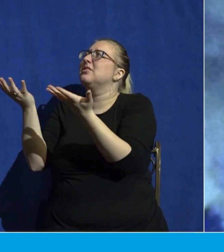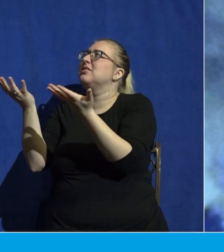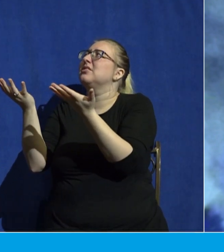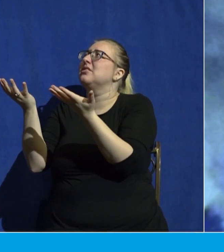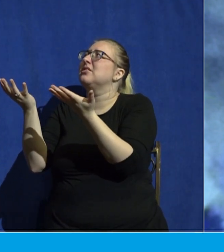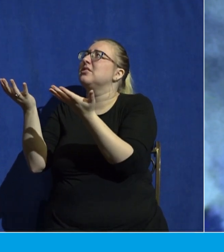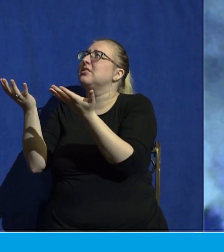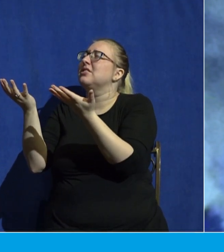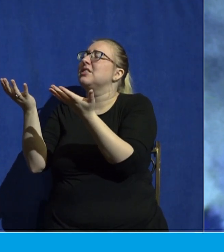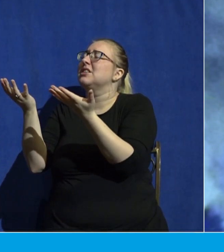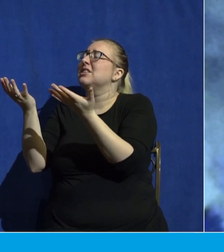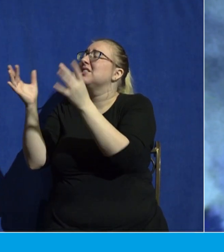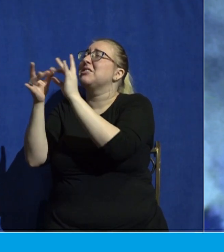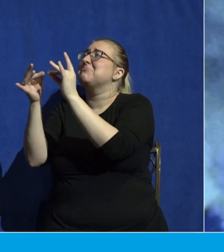and say yes Jesus